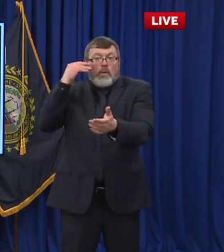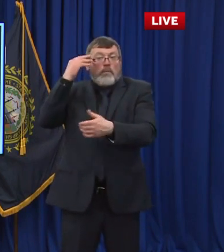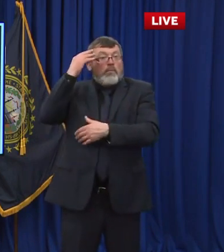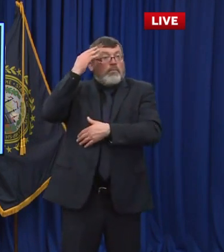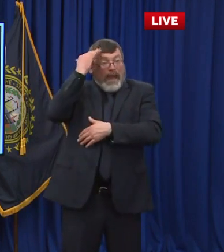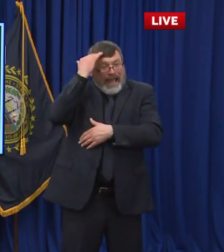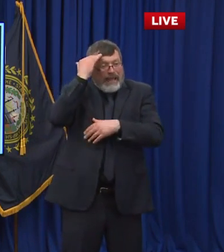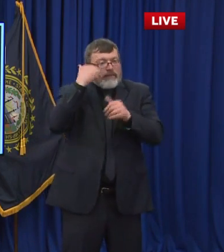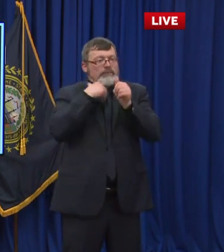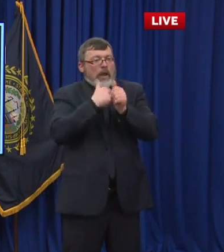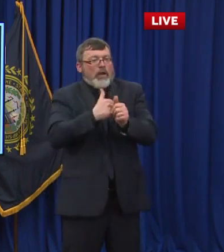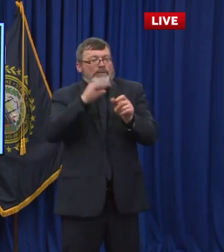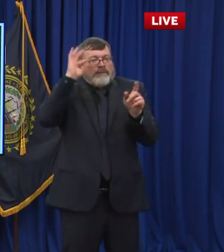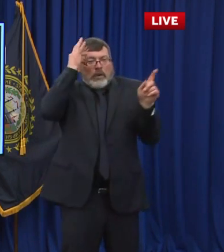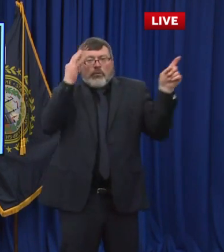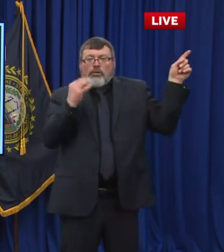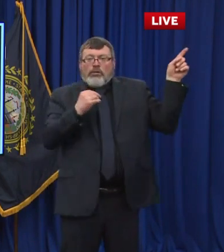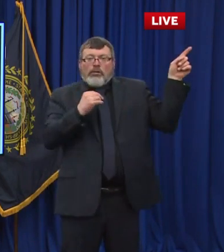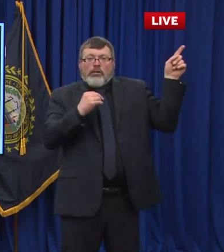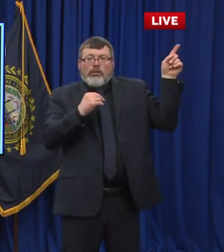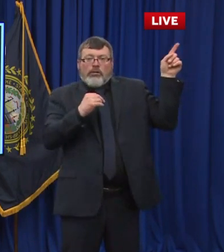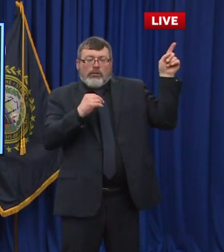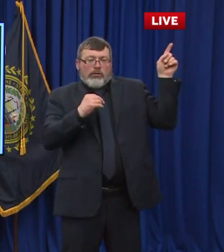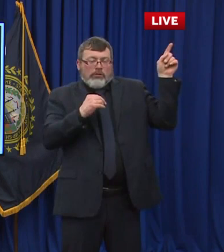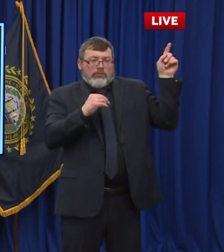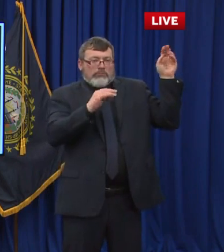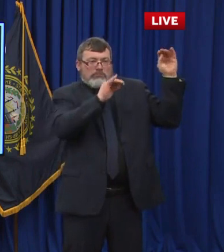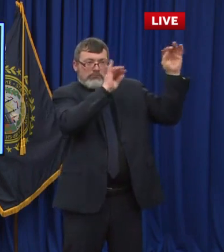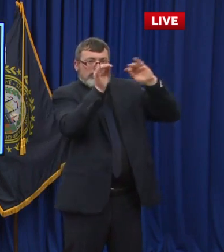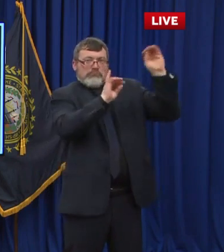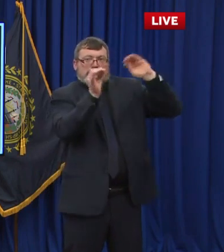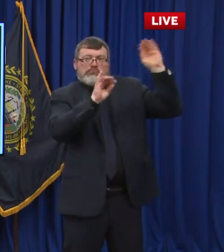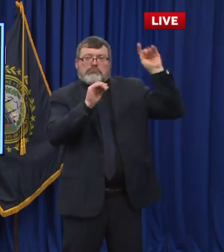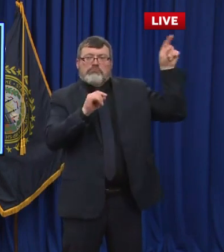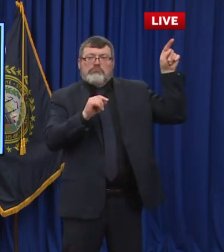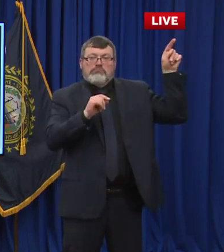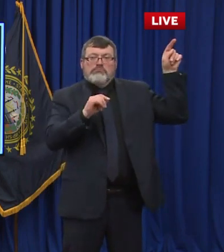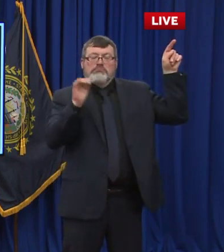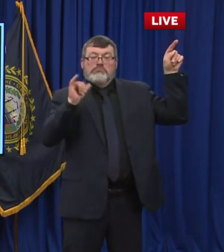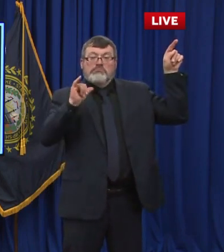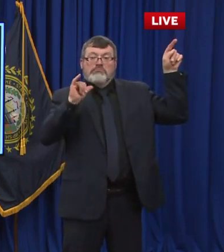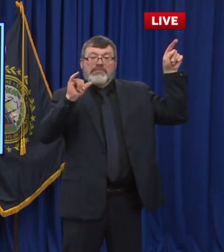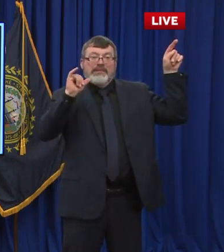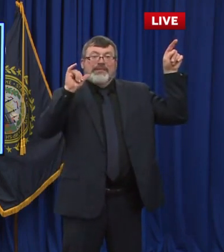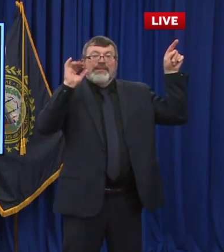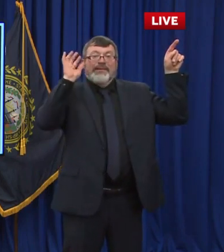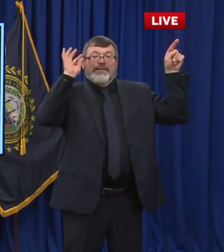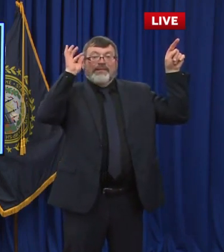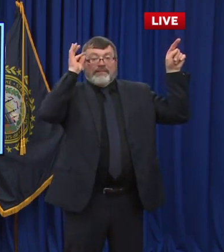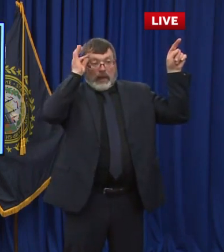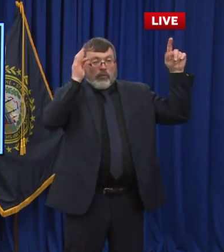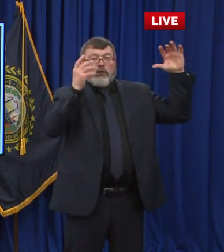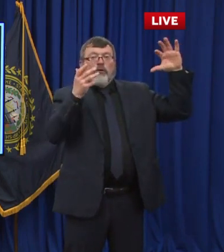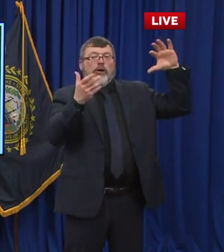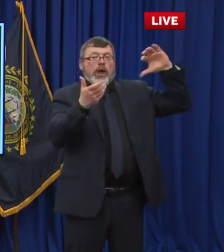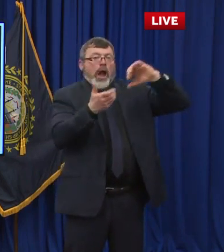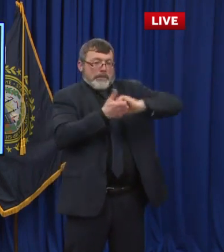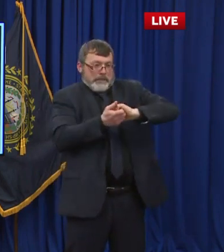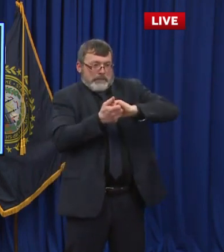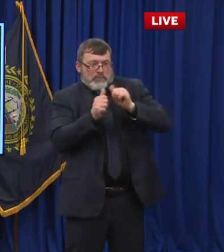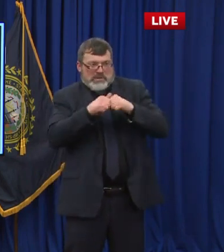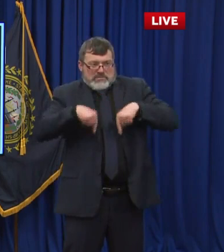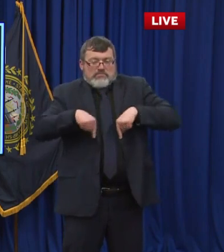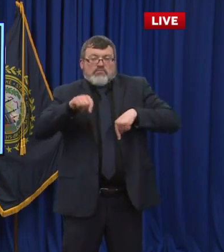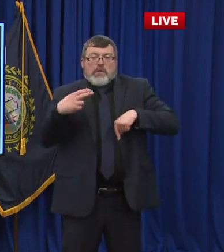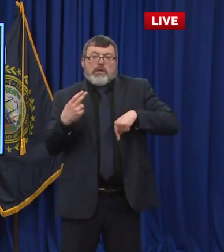partners. So what we're doing right now is we're working with our federal partners to really utilize what we know today and